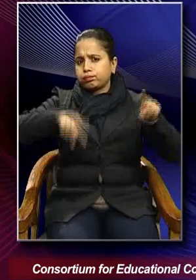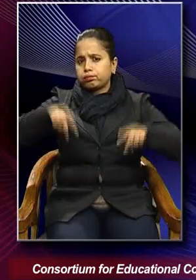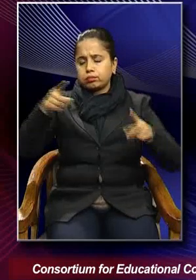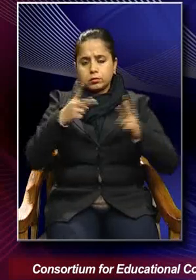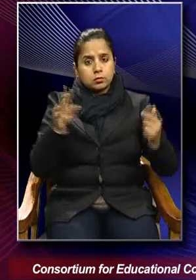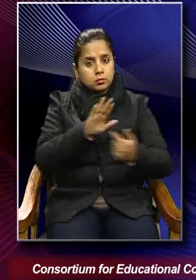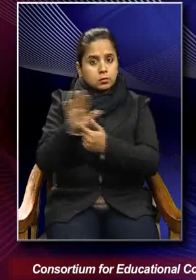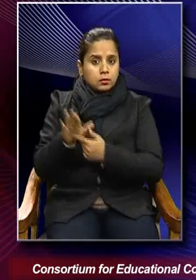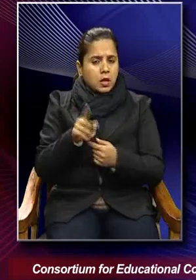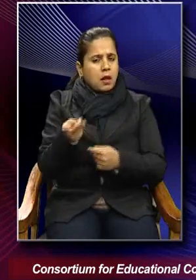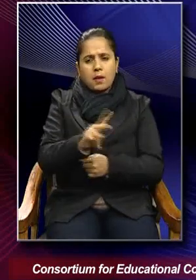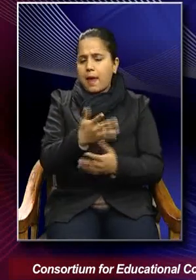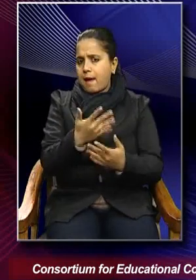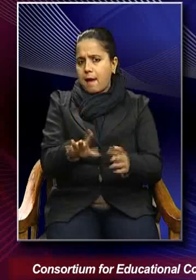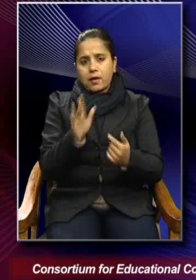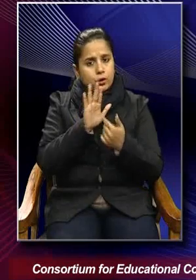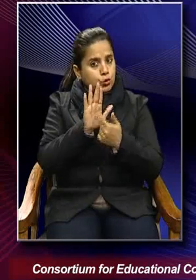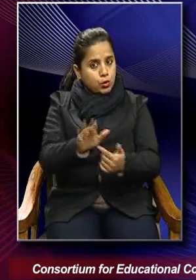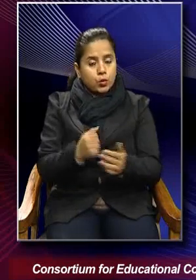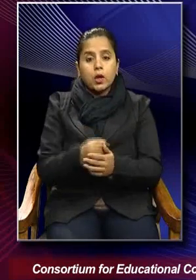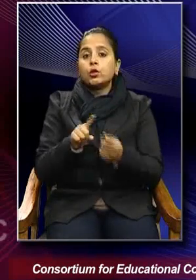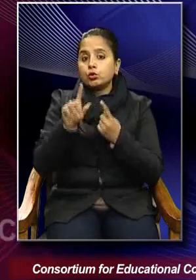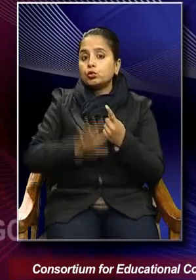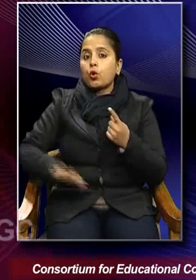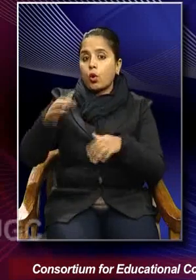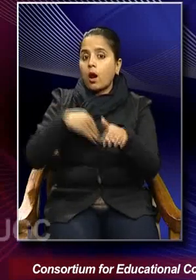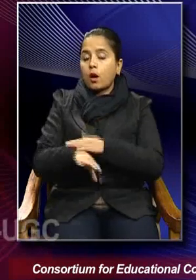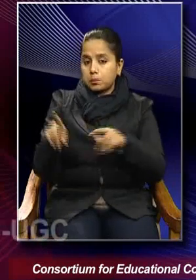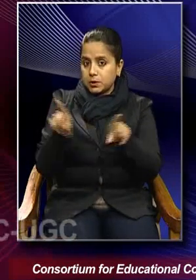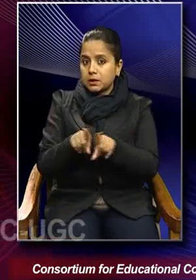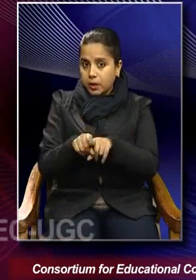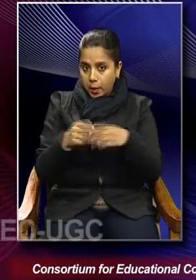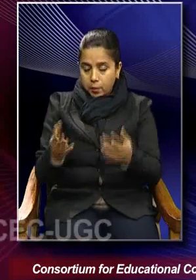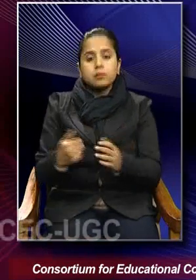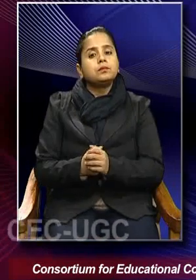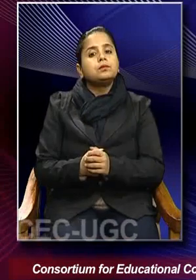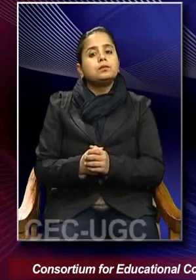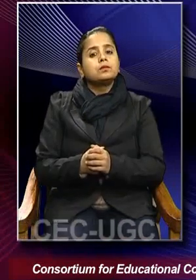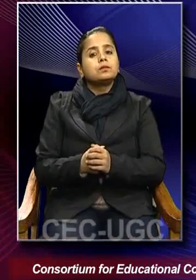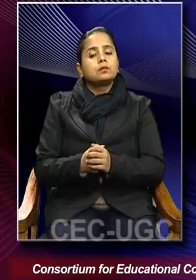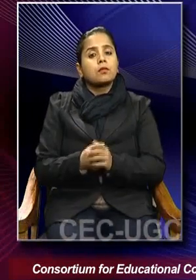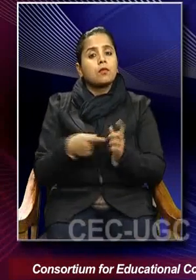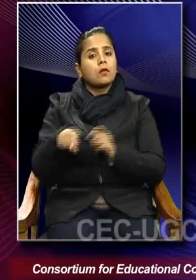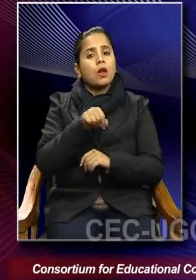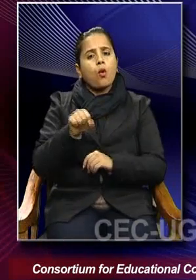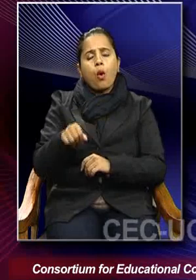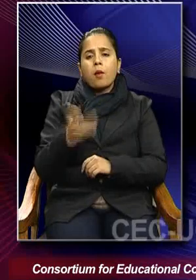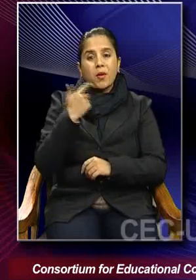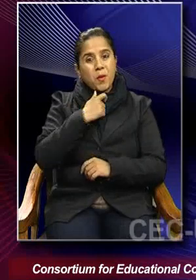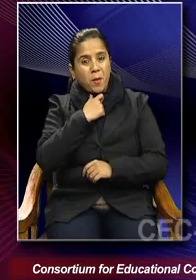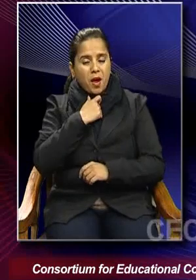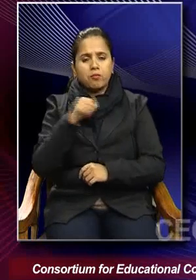either of the sides in Europe. And the failed promise